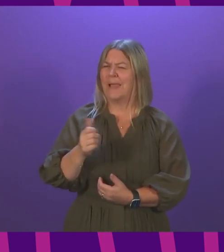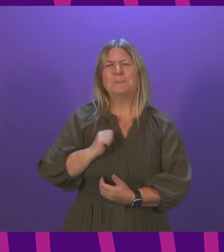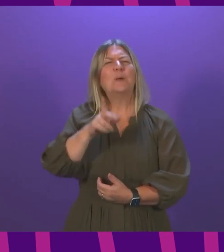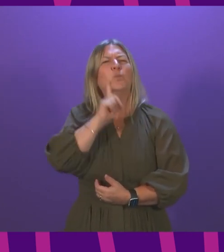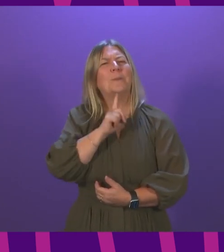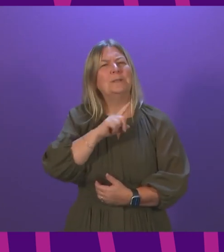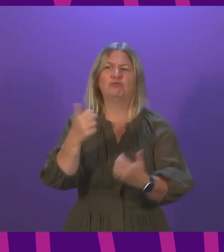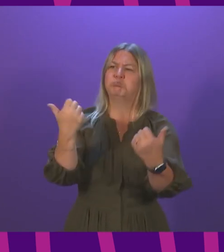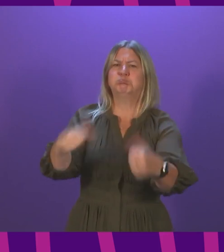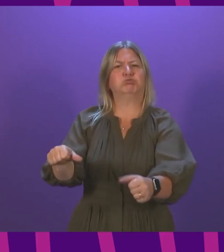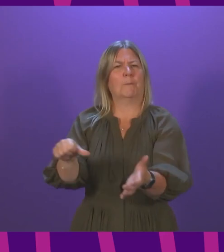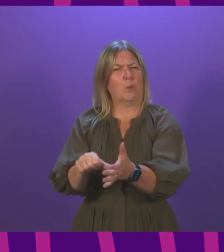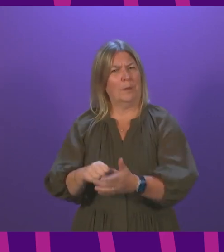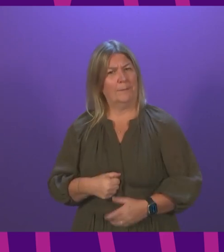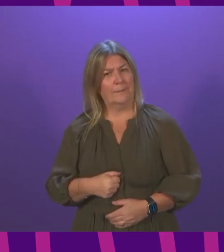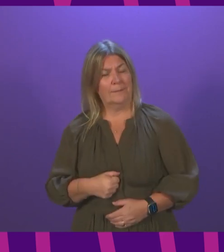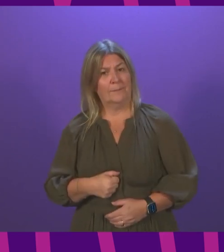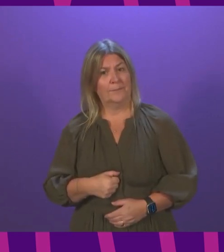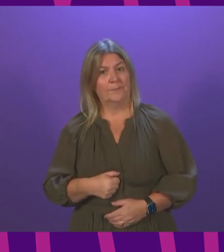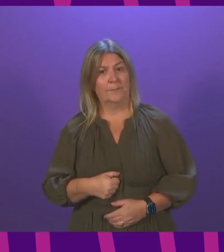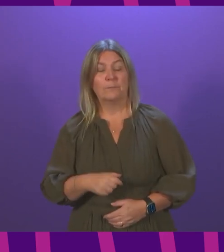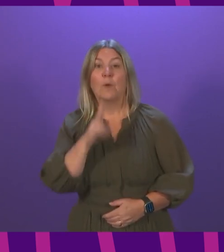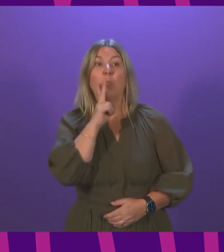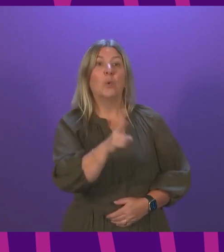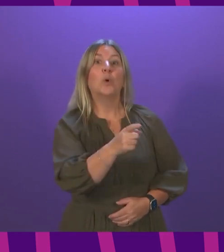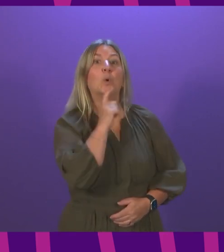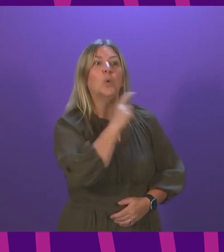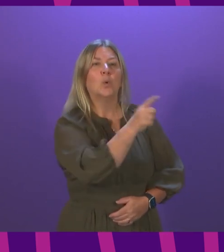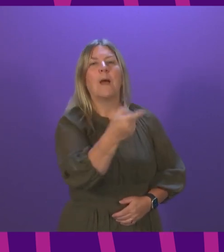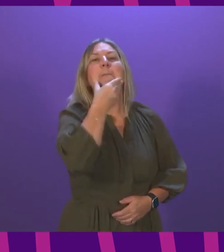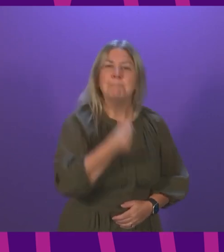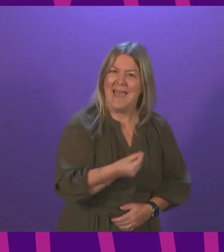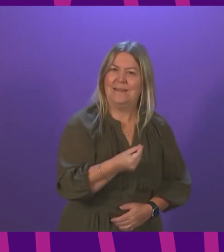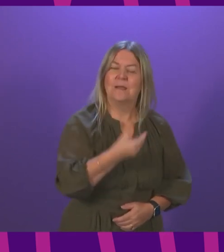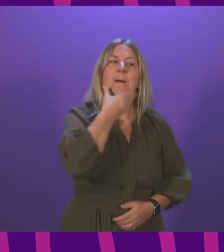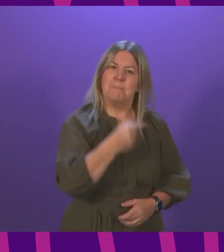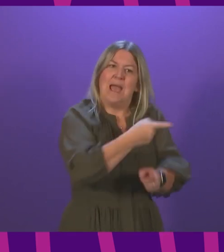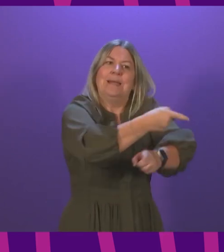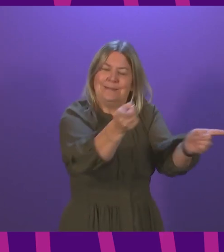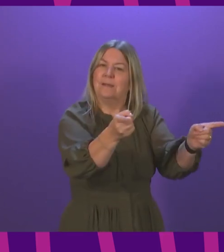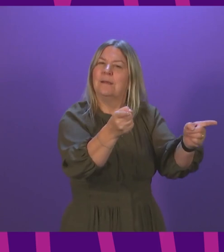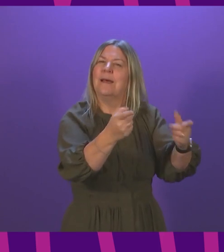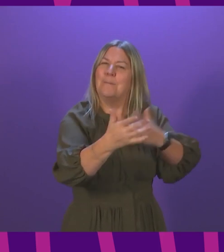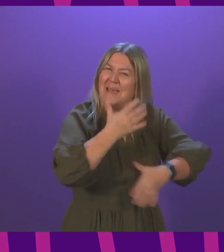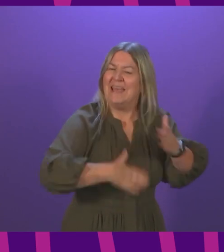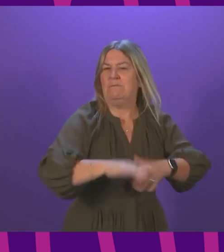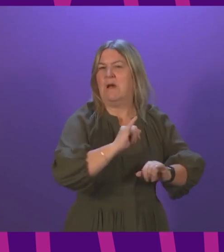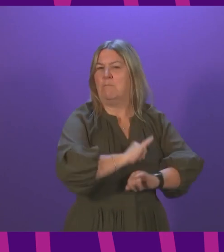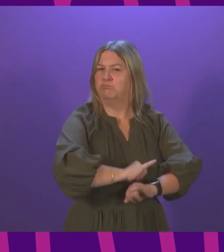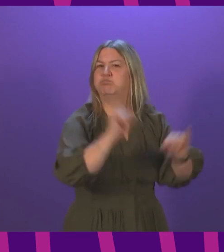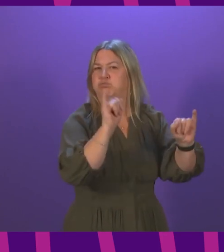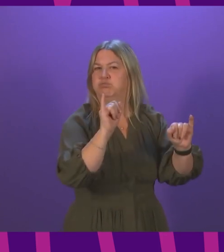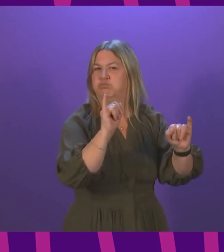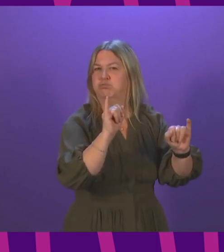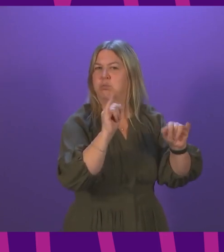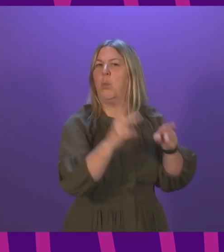and we put the full glare where it belongs on men who behave in a deeply unacceptable and misogynistic way. And I